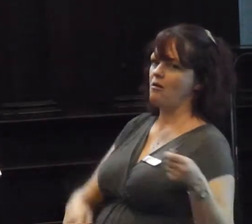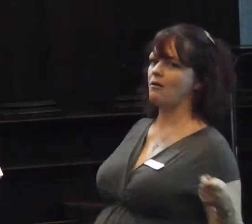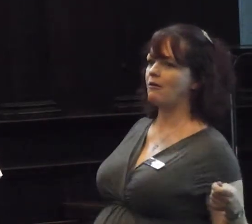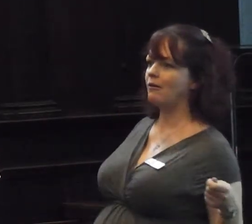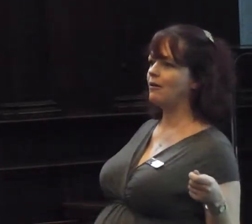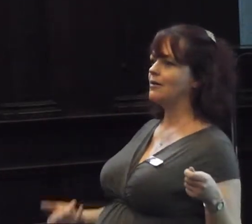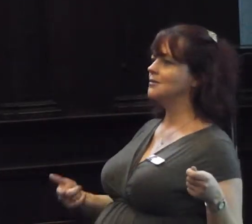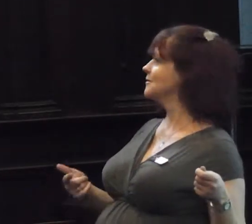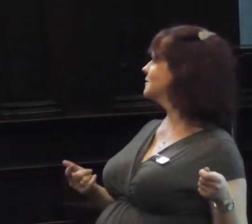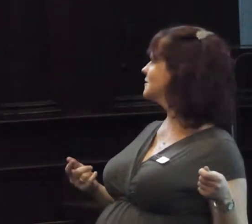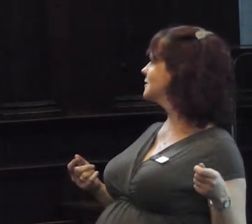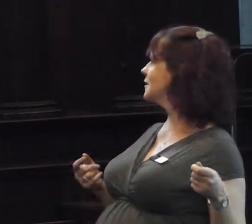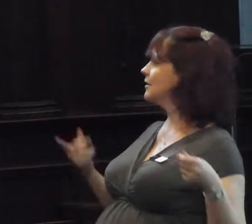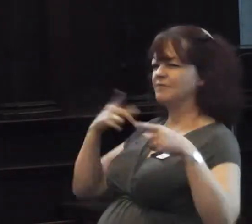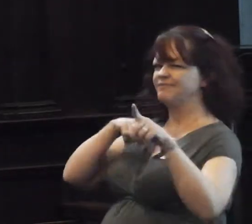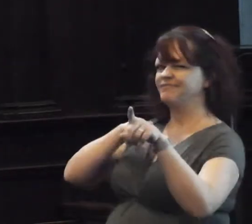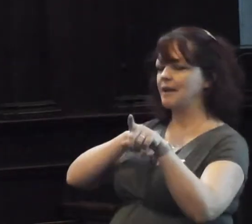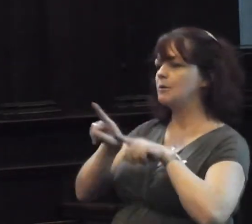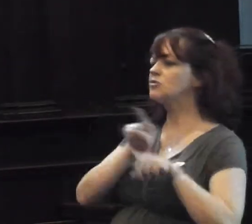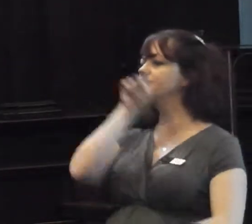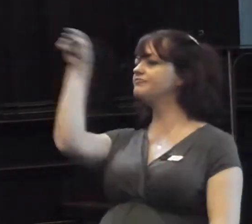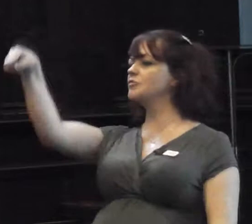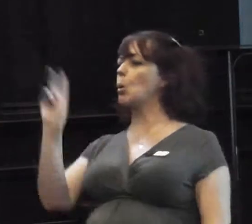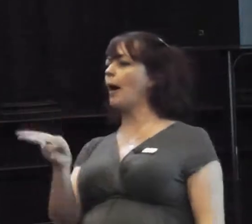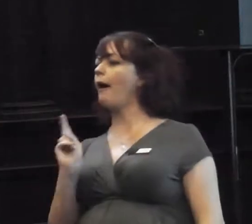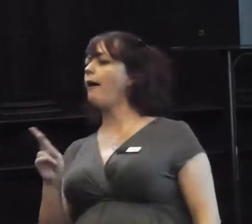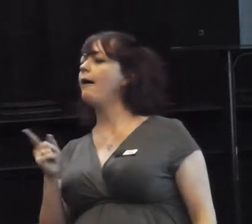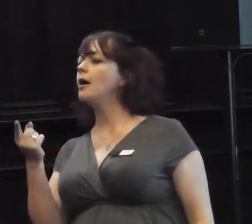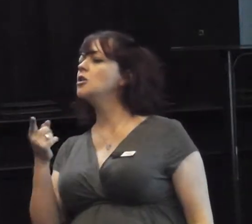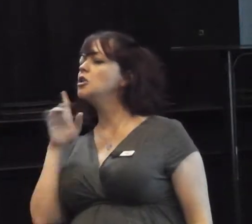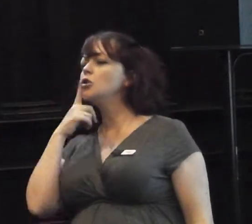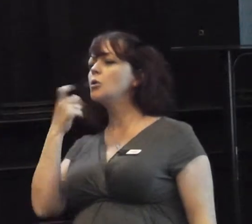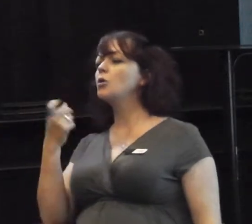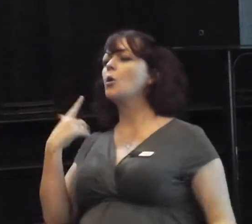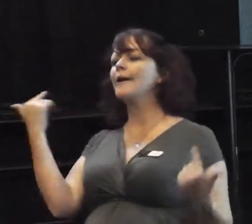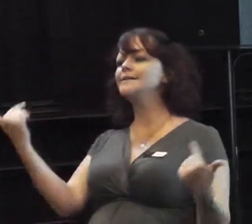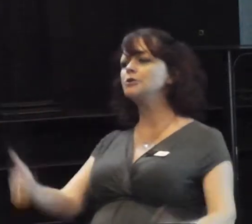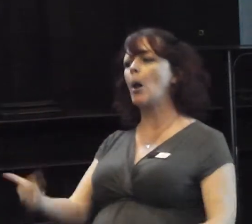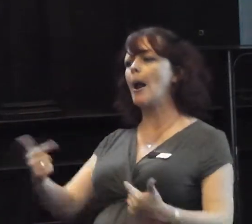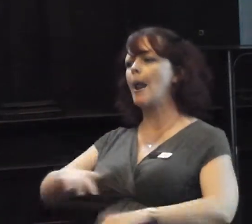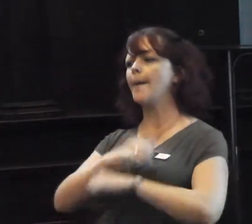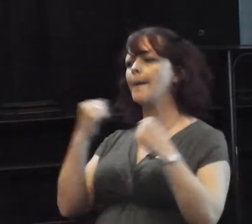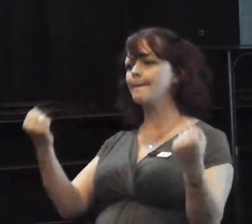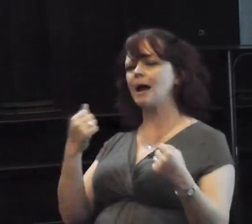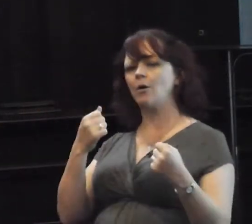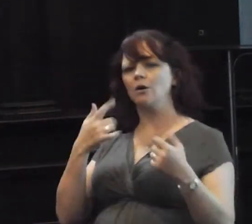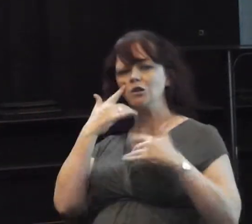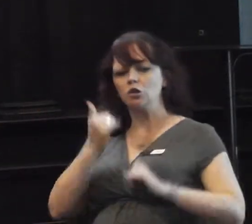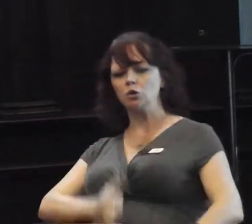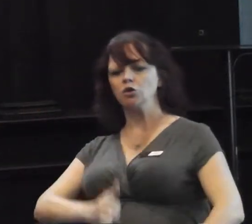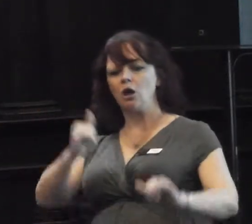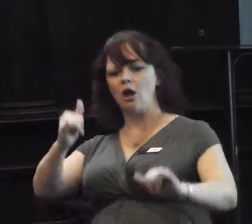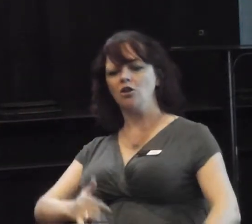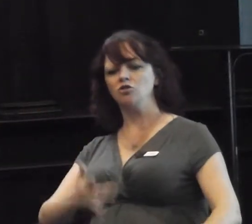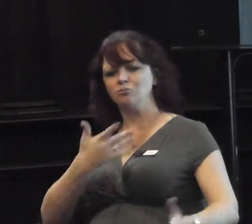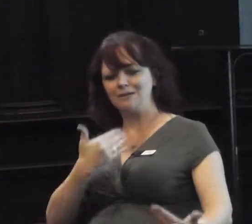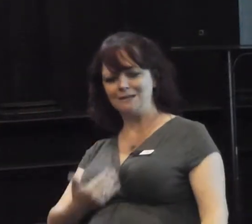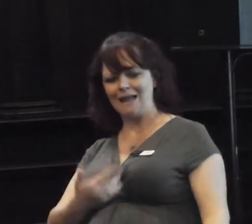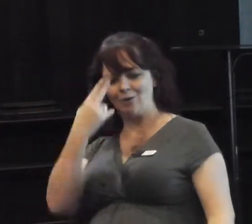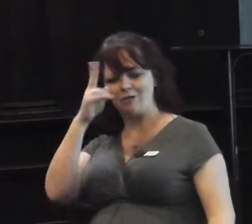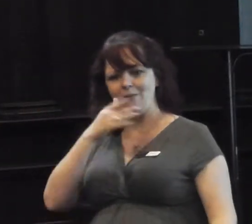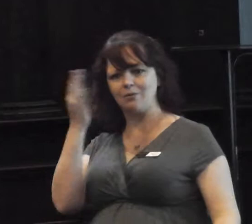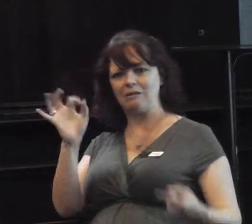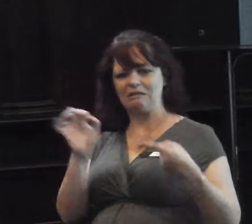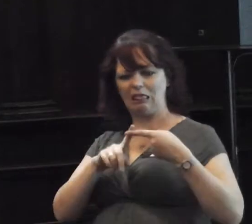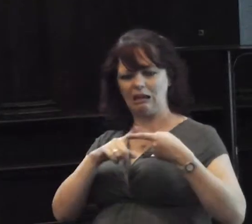you thought he'd get down the power, because of human rights, but he did match the prescription, he's named. So now he doesn't match the prescription, he hasn't been named.